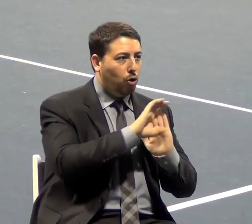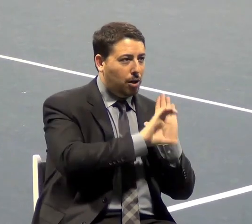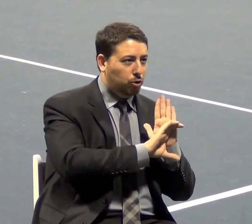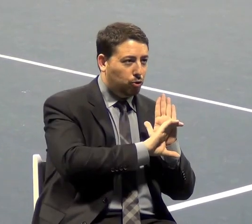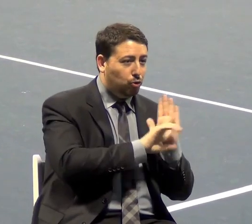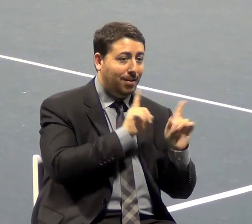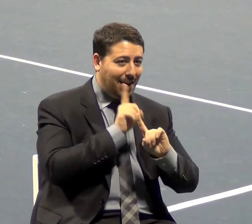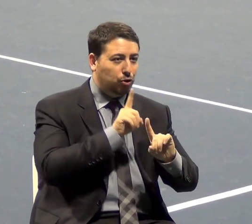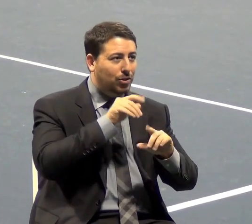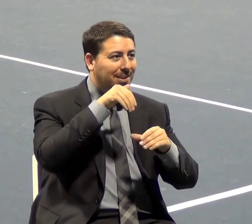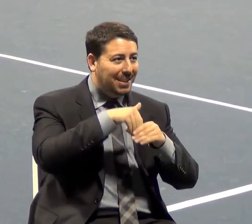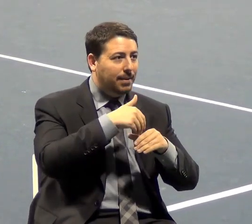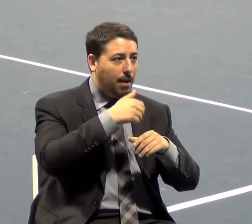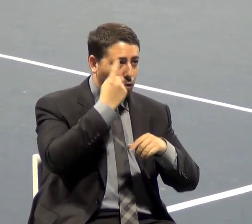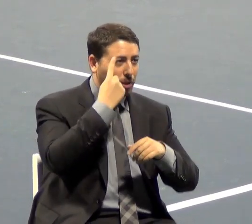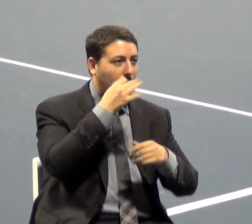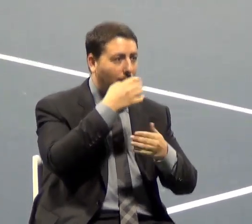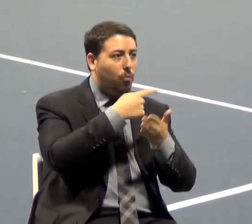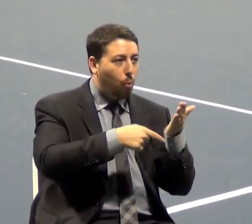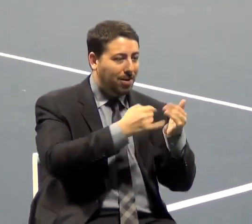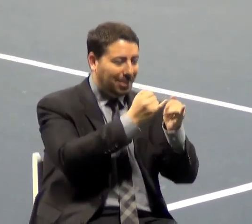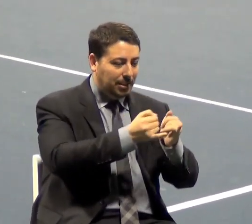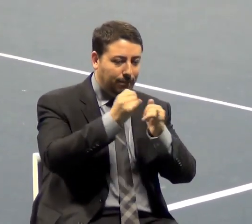the understanding of what individual liberty is all about.